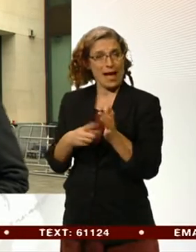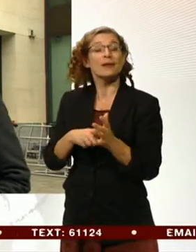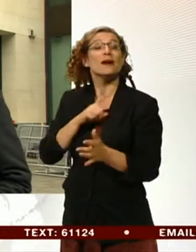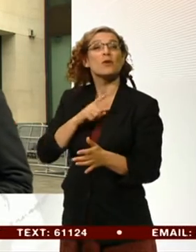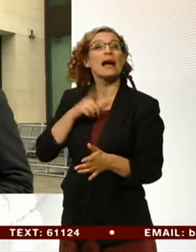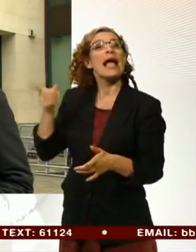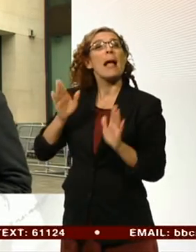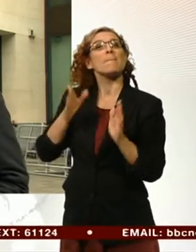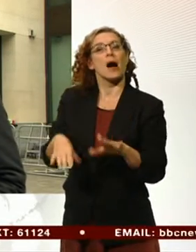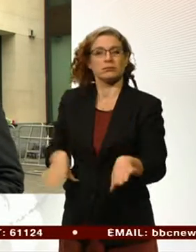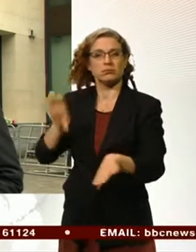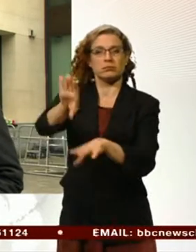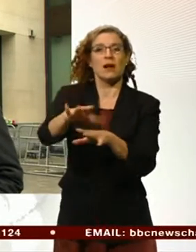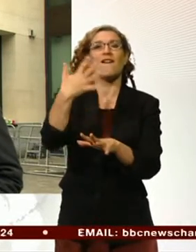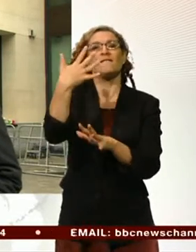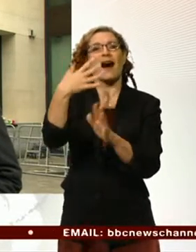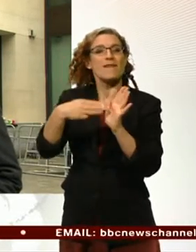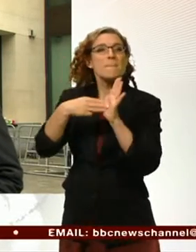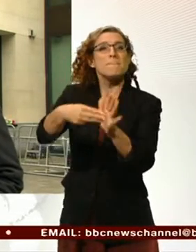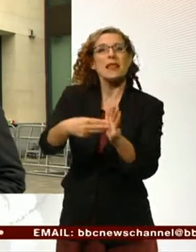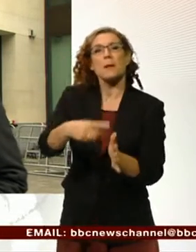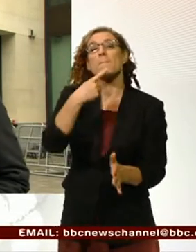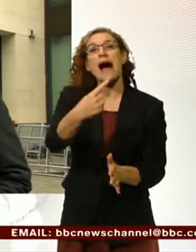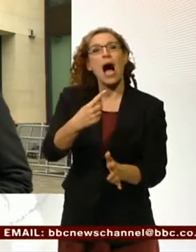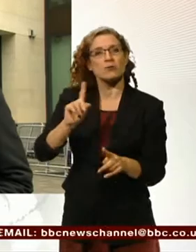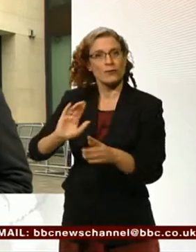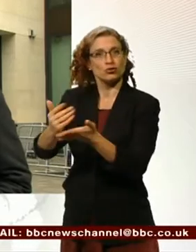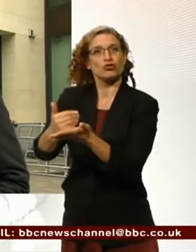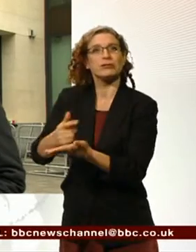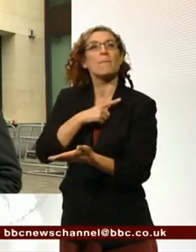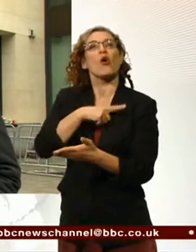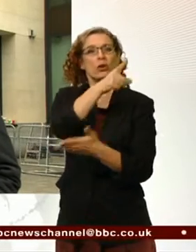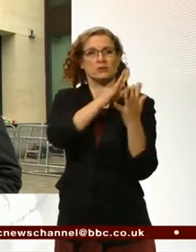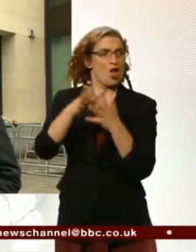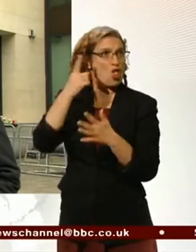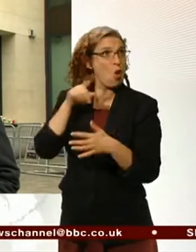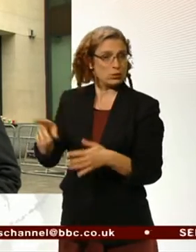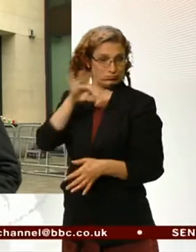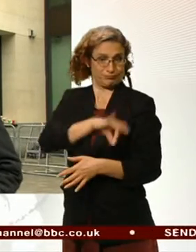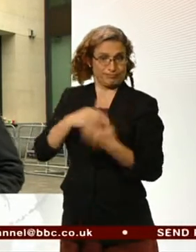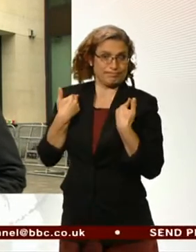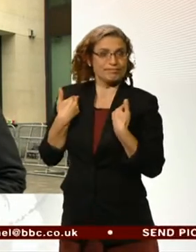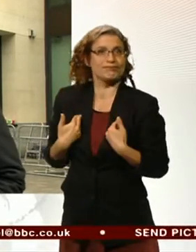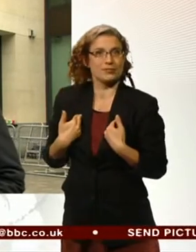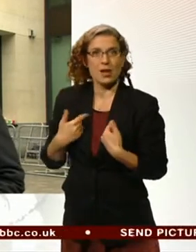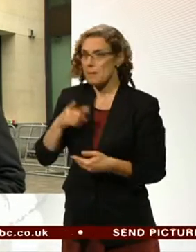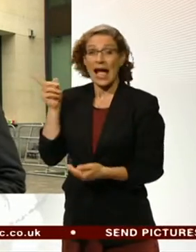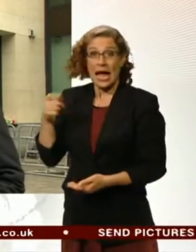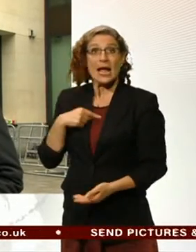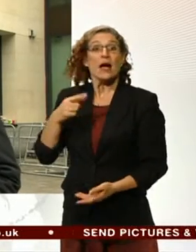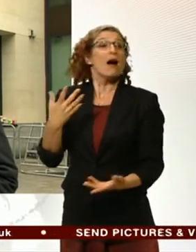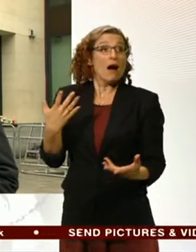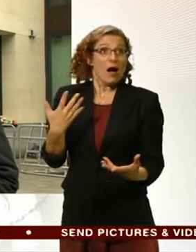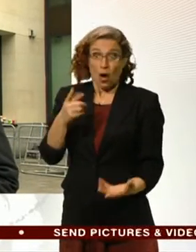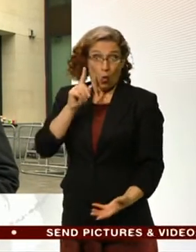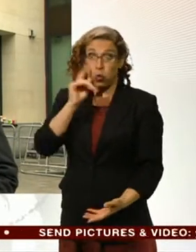million of security. The US authorities were convinced he'd made millions of pounds. But he couldn't obtain that. He couldn't lay his hands on that cash,